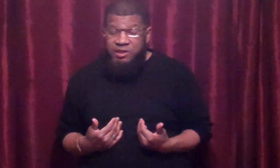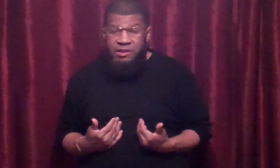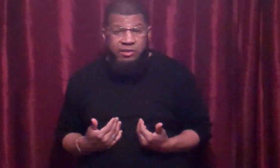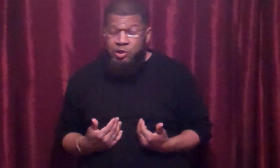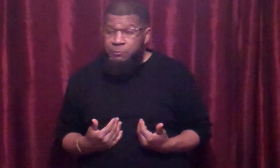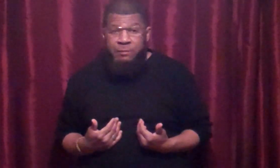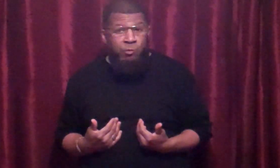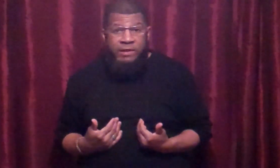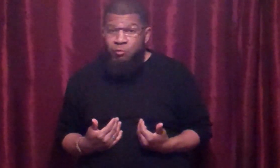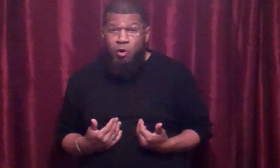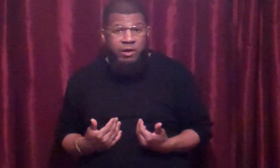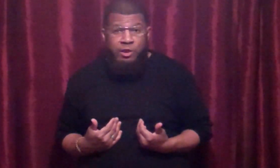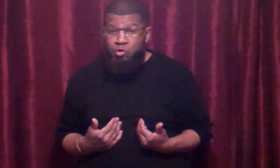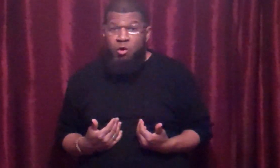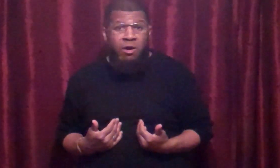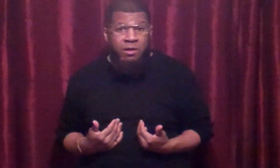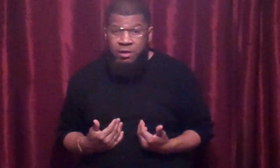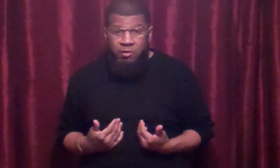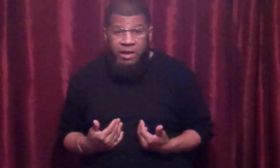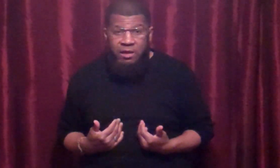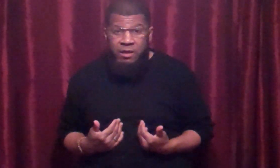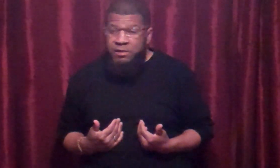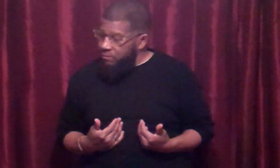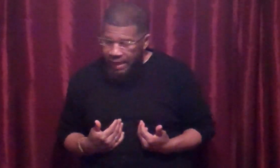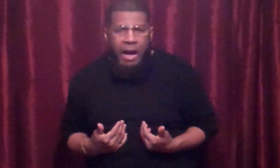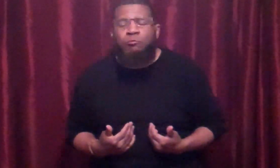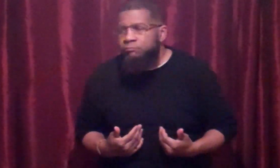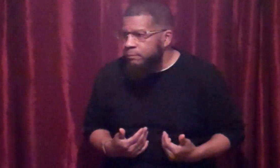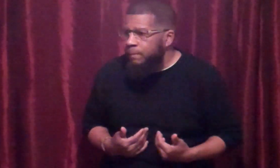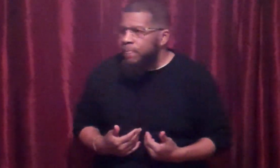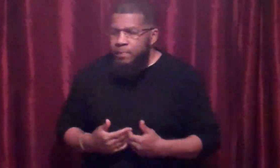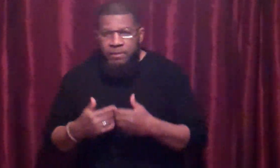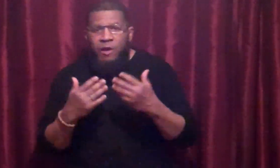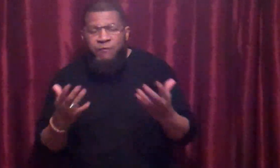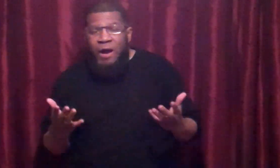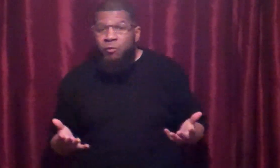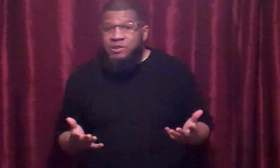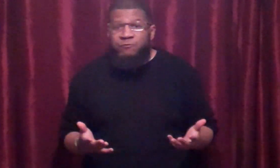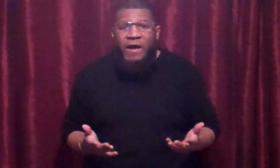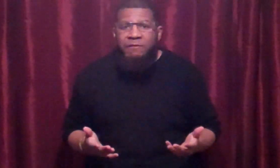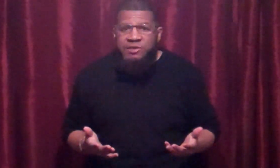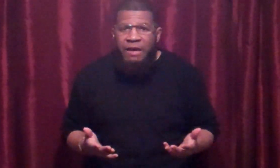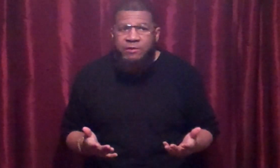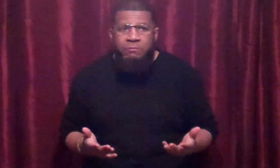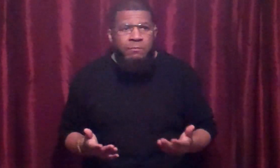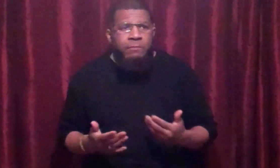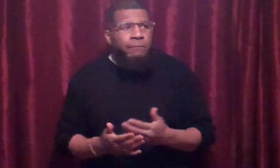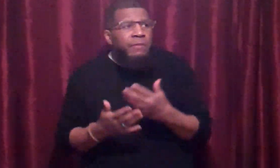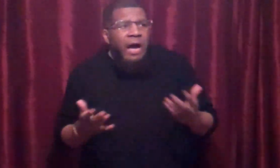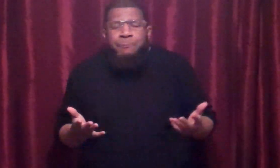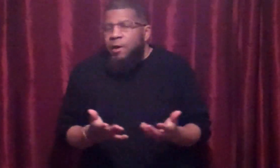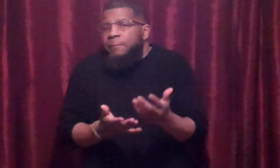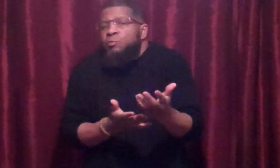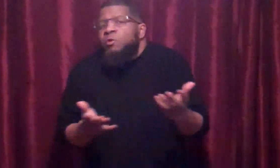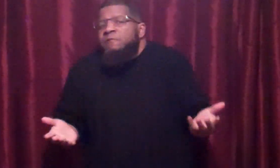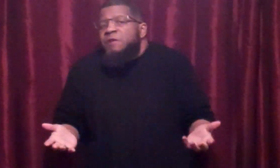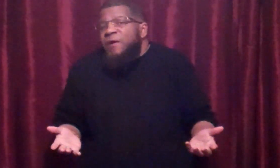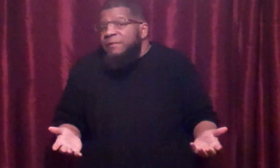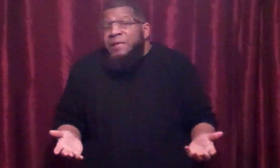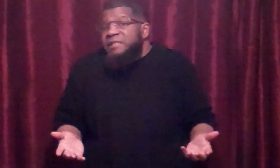I teach people when they walk in the door, okay? Now, if I wasn't 5'7", I probably wouldn't have developed that